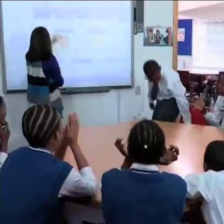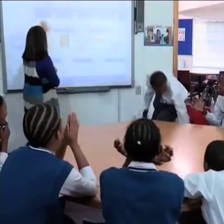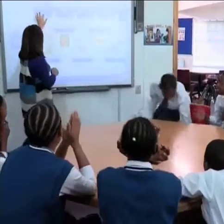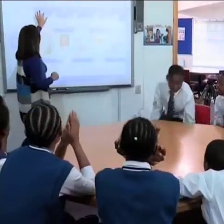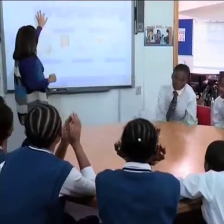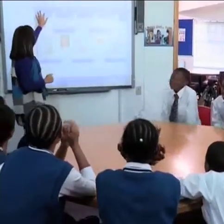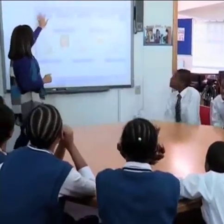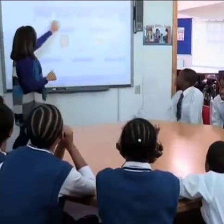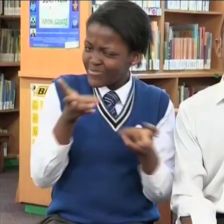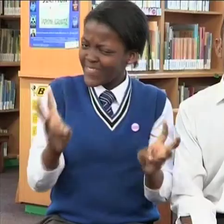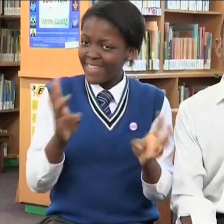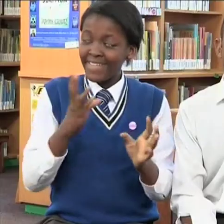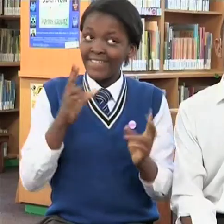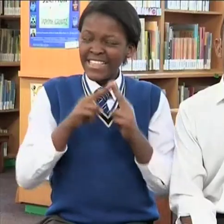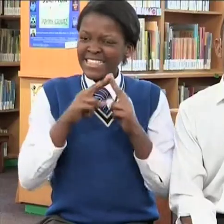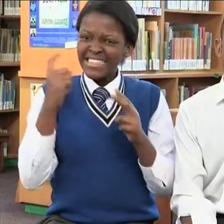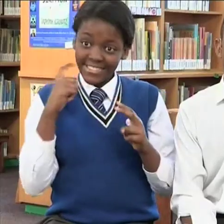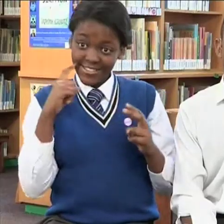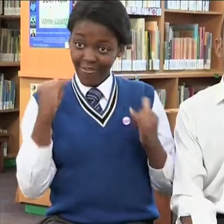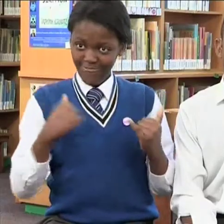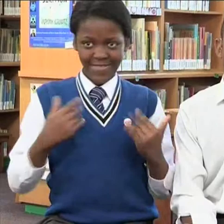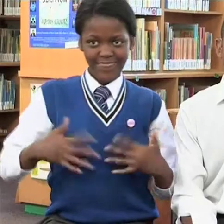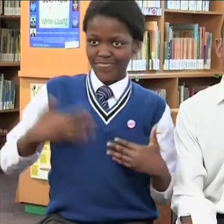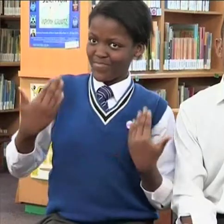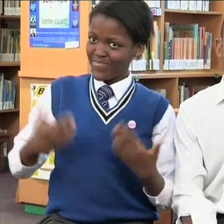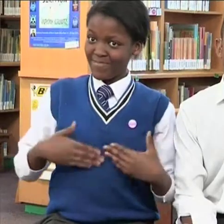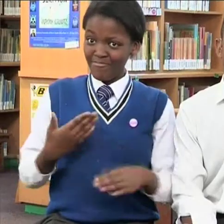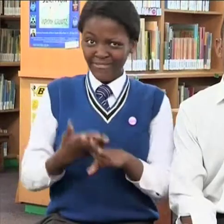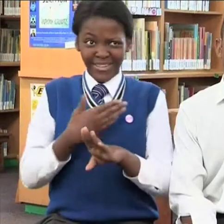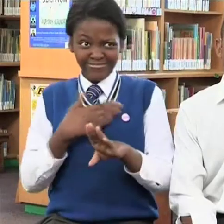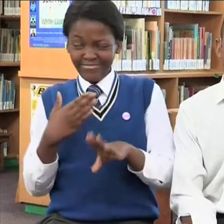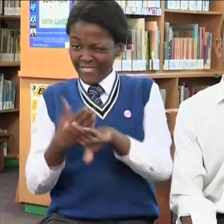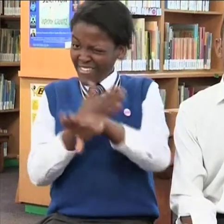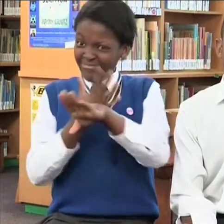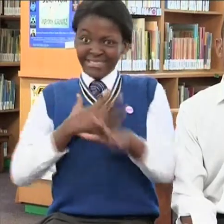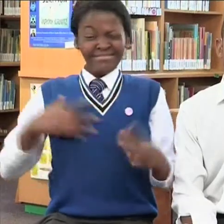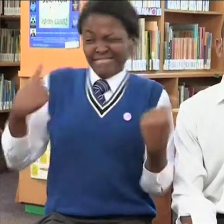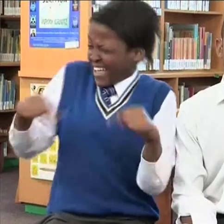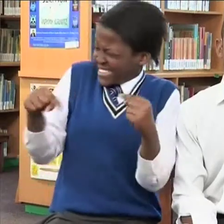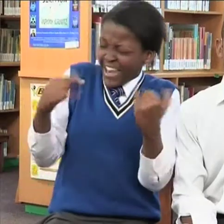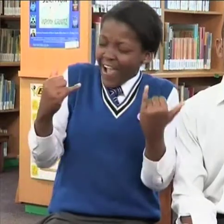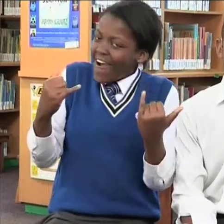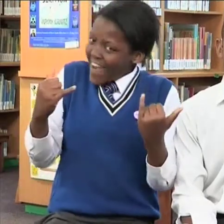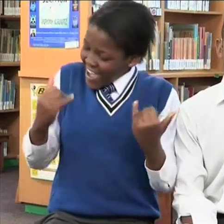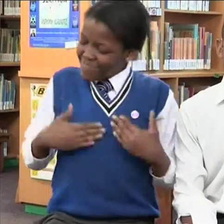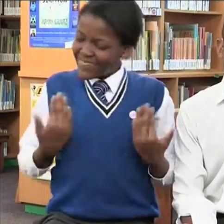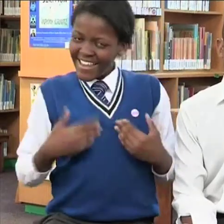It's a much easier way. It's easier to understand. I'm enjoying it. Before maths was such a challenge. And now I'm happy I can understand